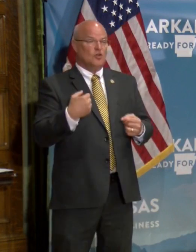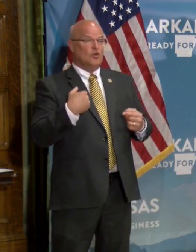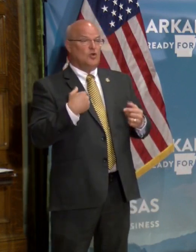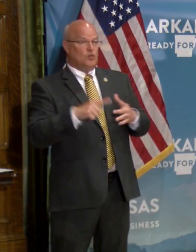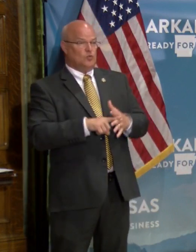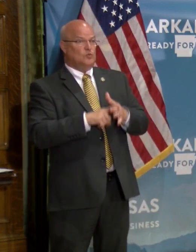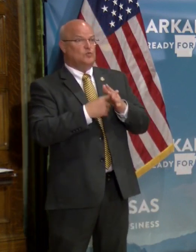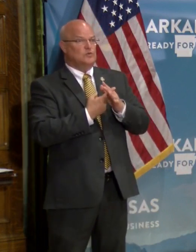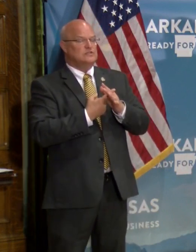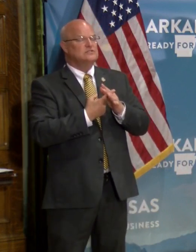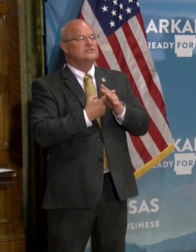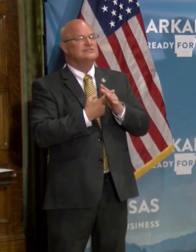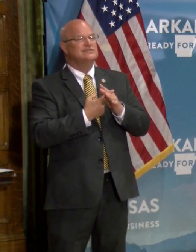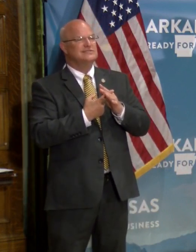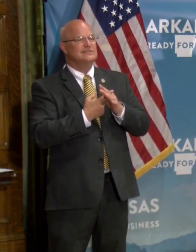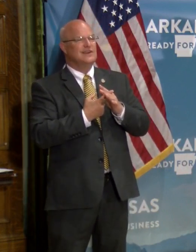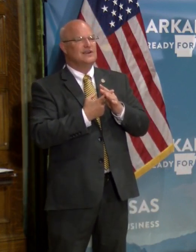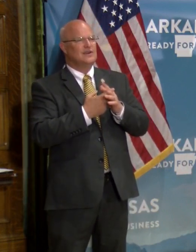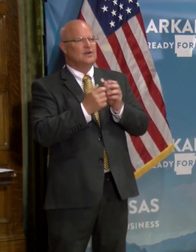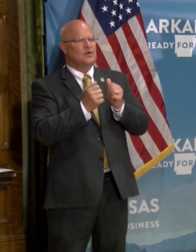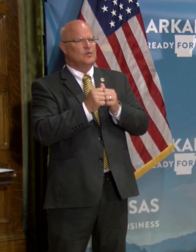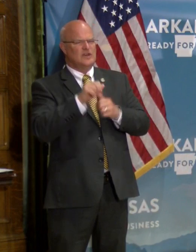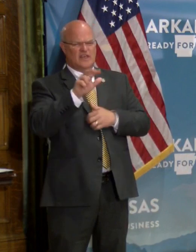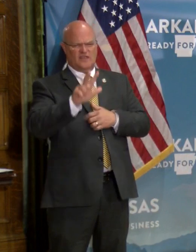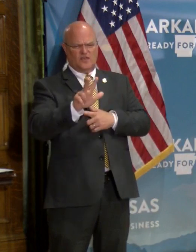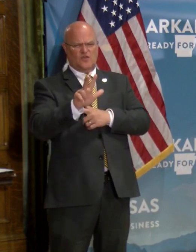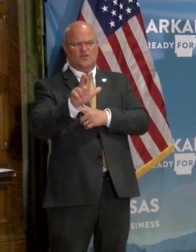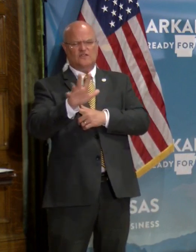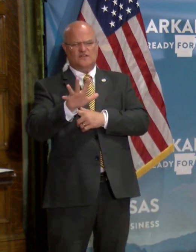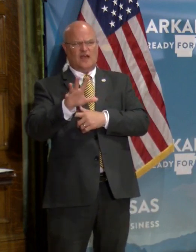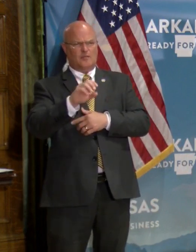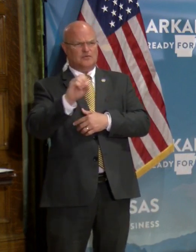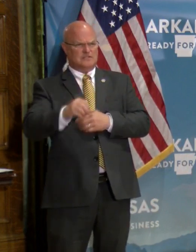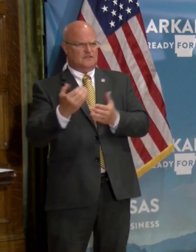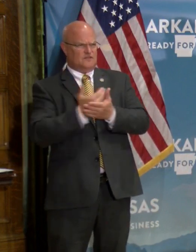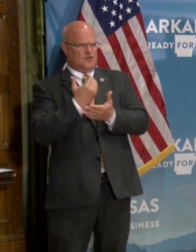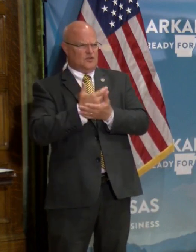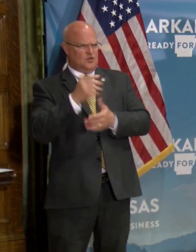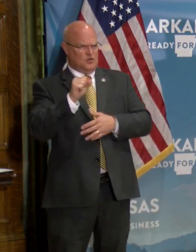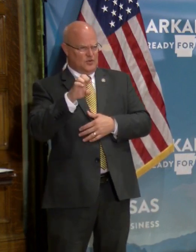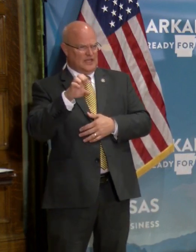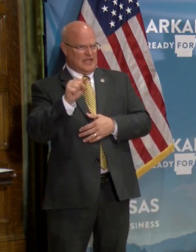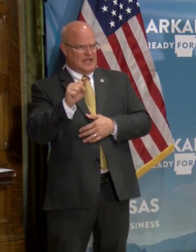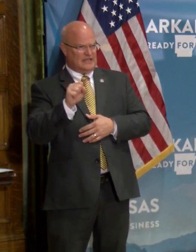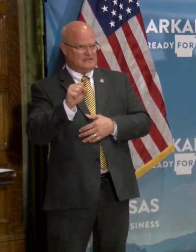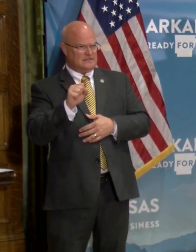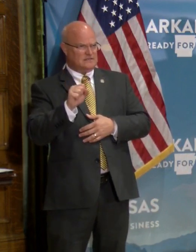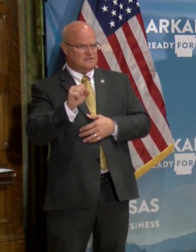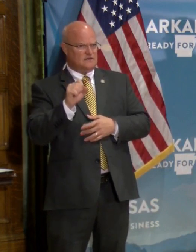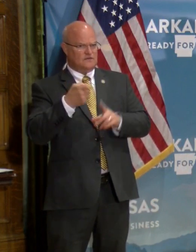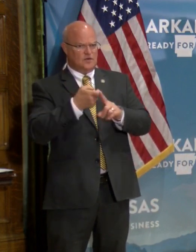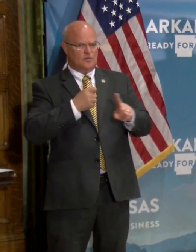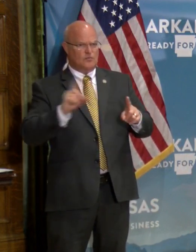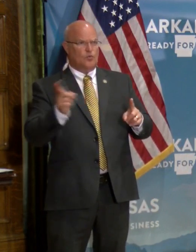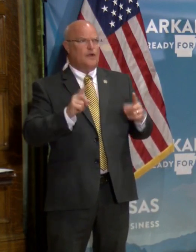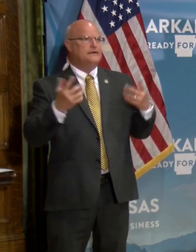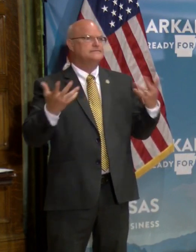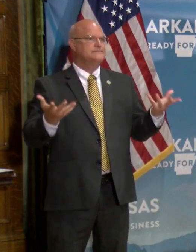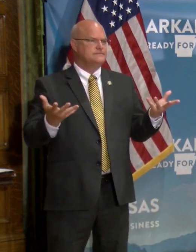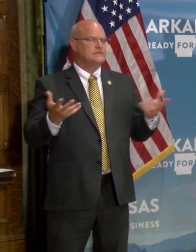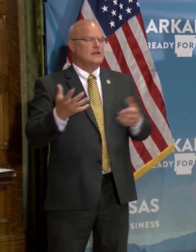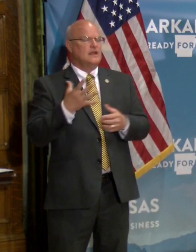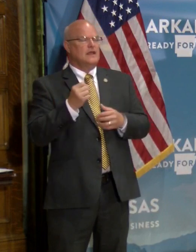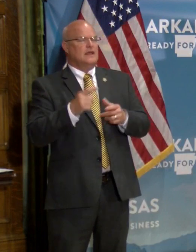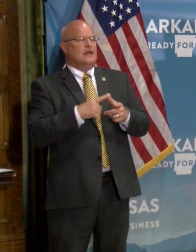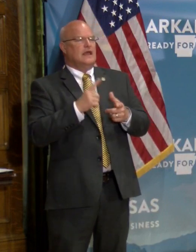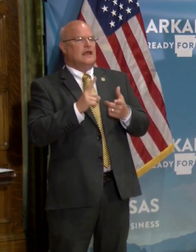we started out, um, with 35% of our new cases not knowing where they came from, and,